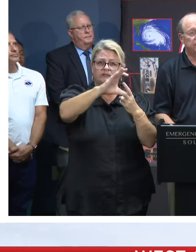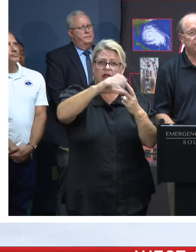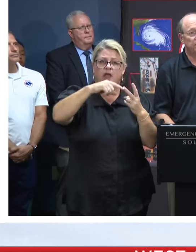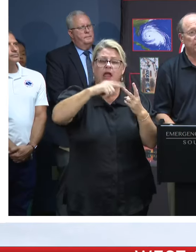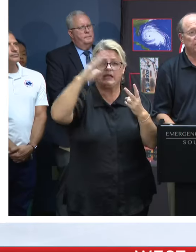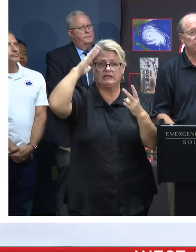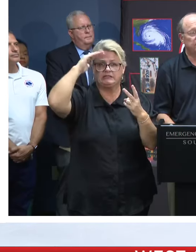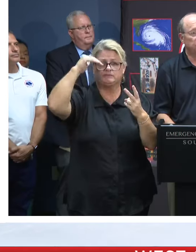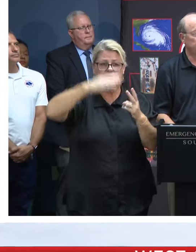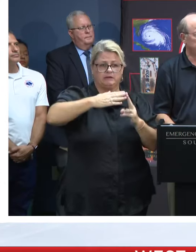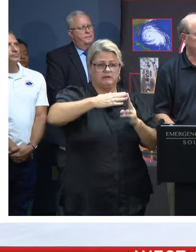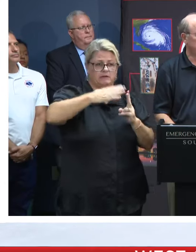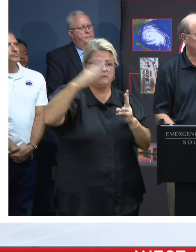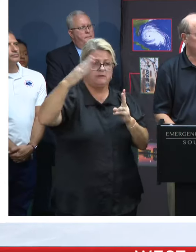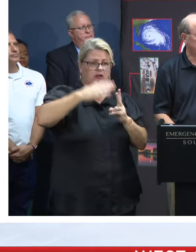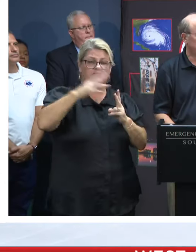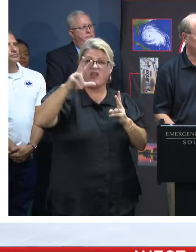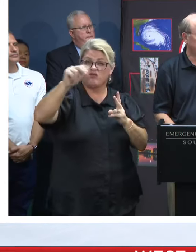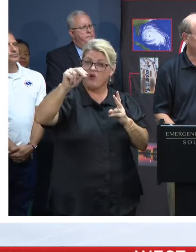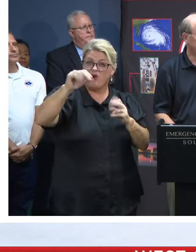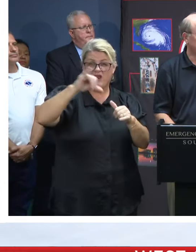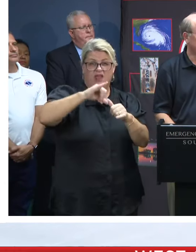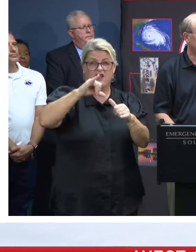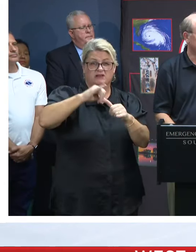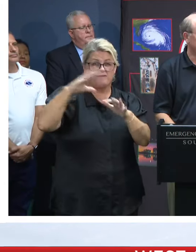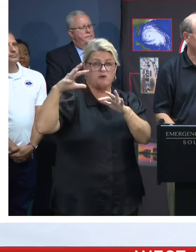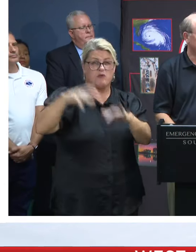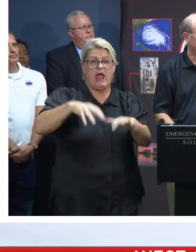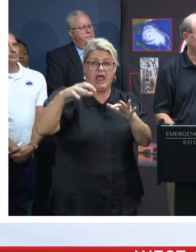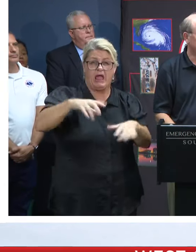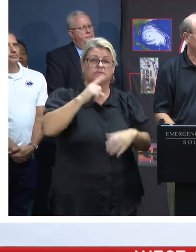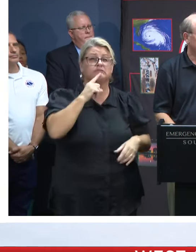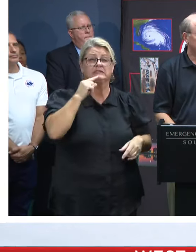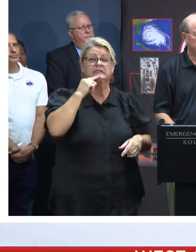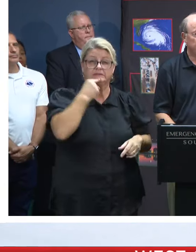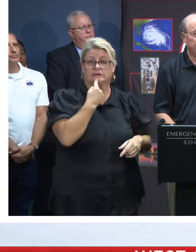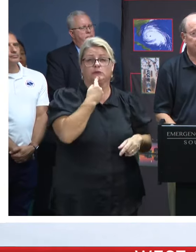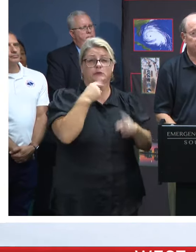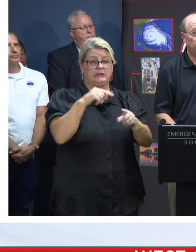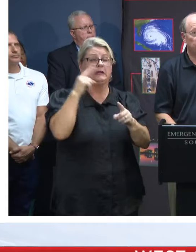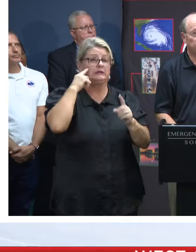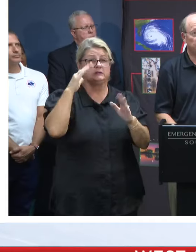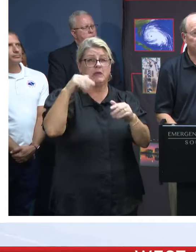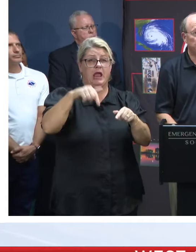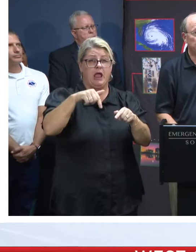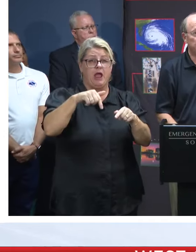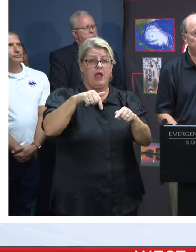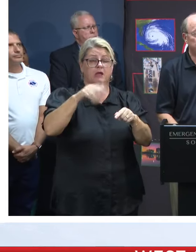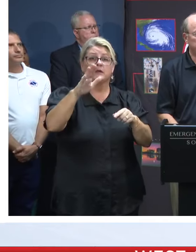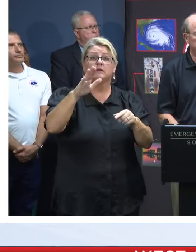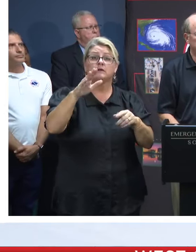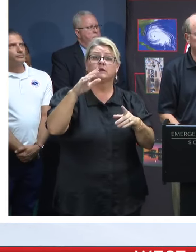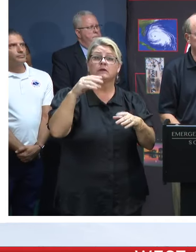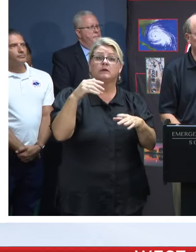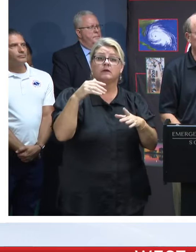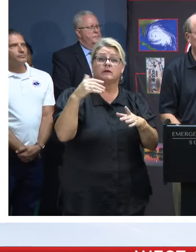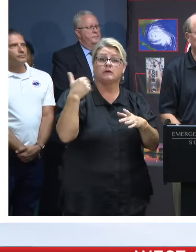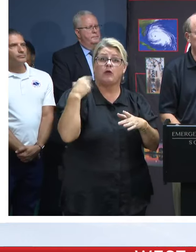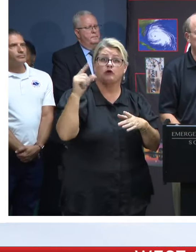expecting in some areas as much as 30 inches of rain, so that's pretty significant. That's more than we saw in